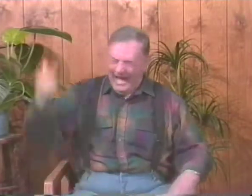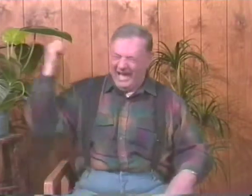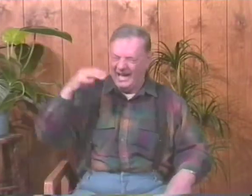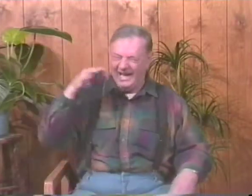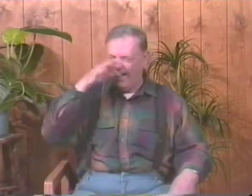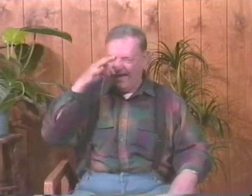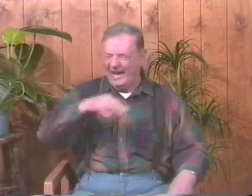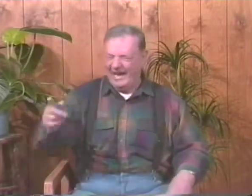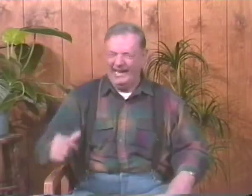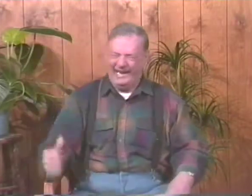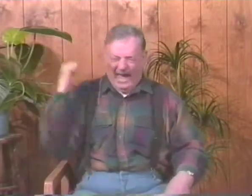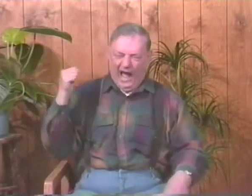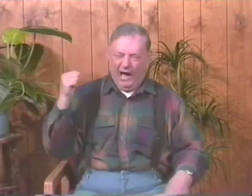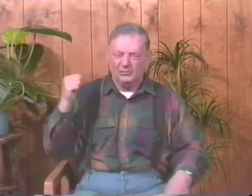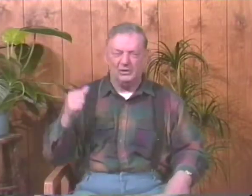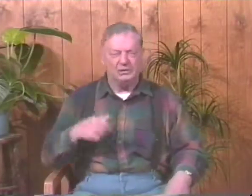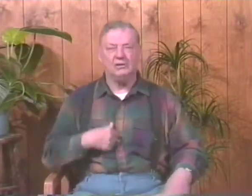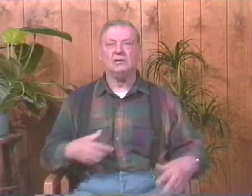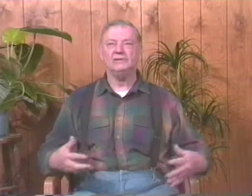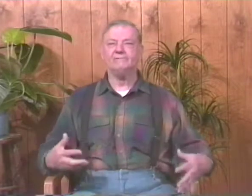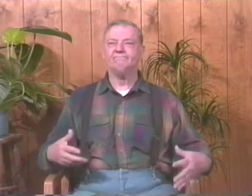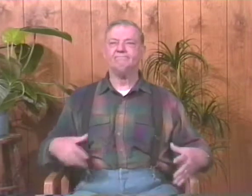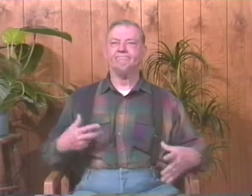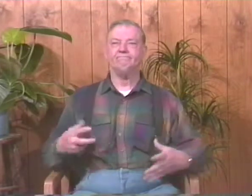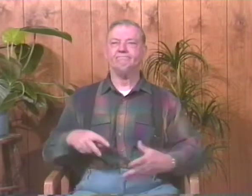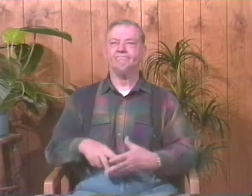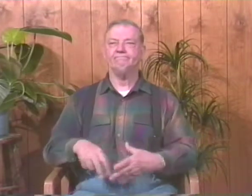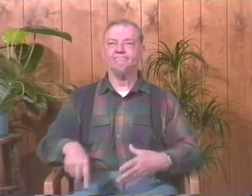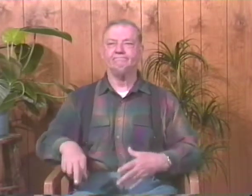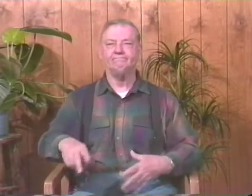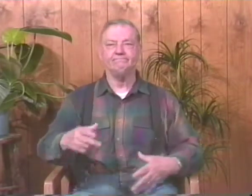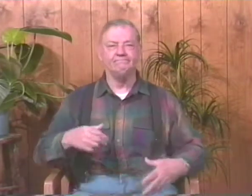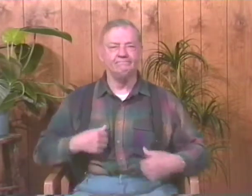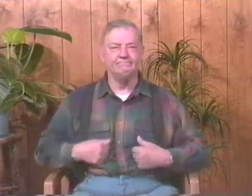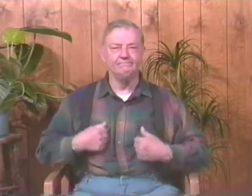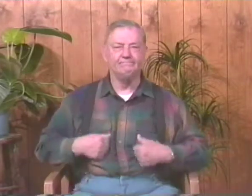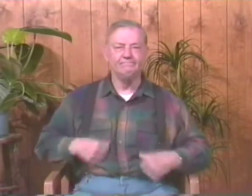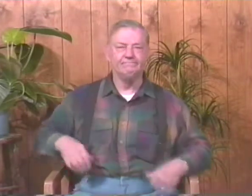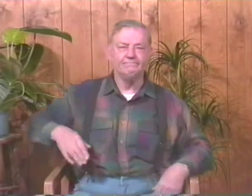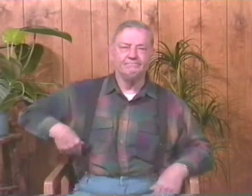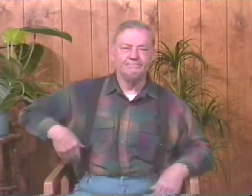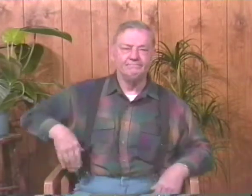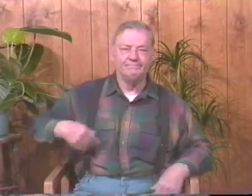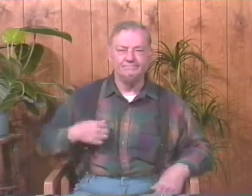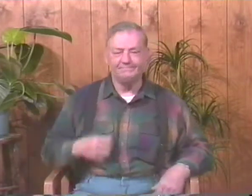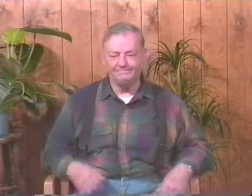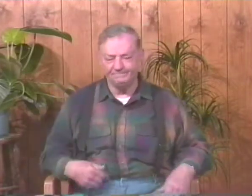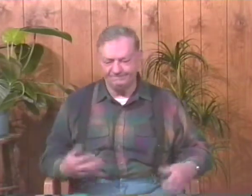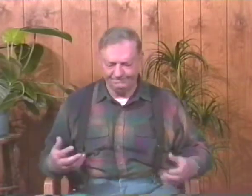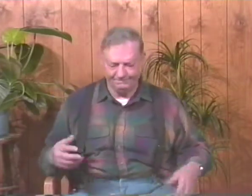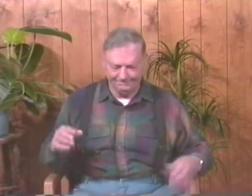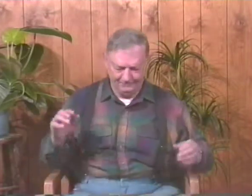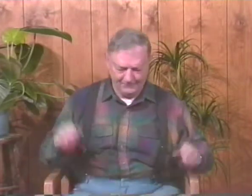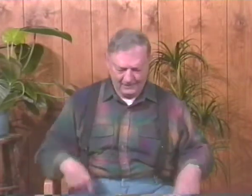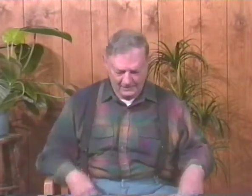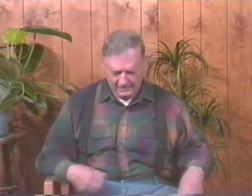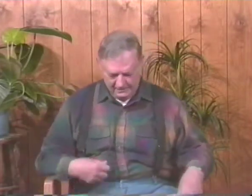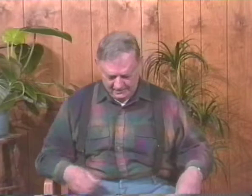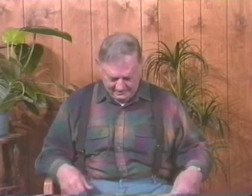And they said, get out of here, you kid, you know. Here I was in their space, if you will, and I hadn't even taken my bath yet. And